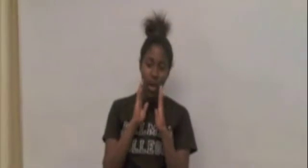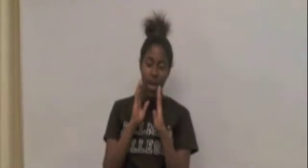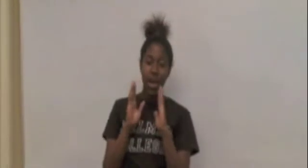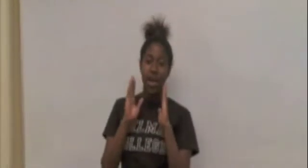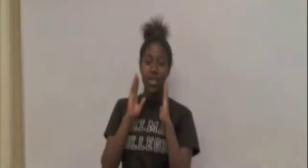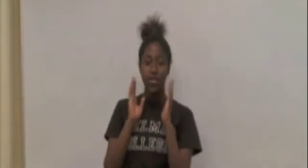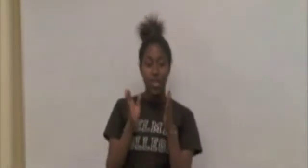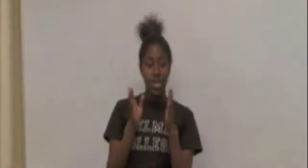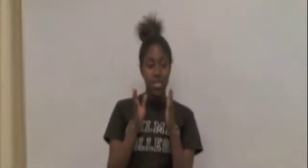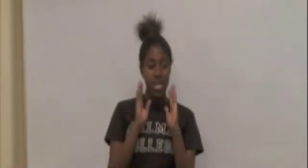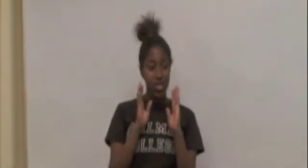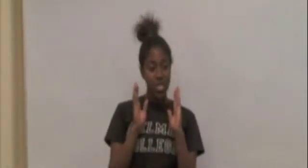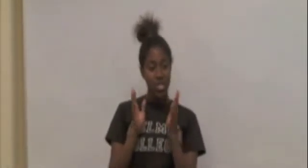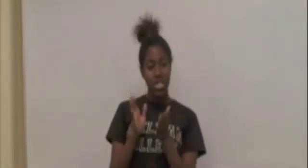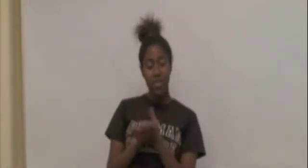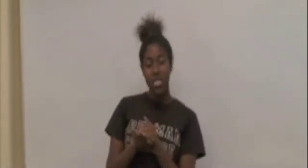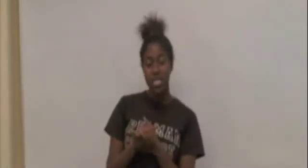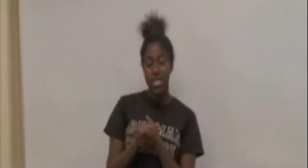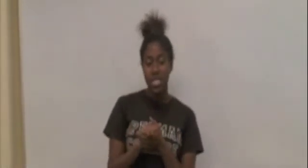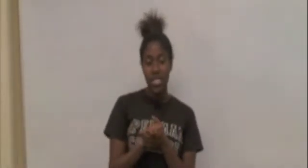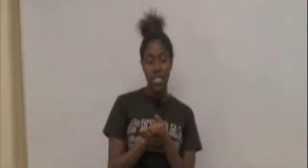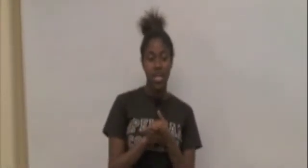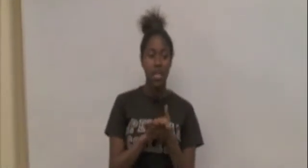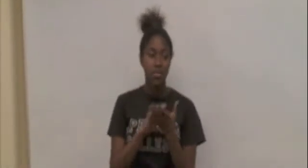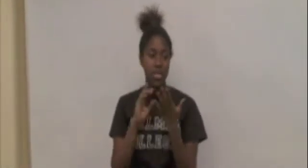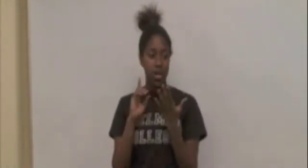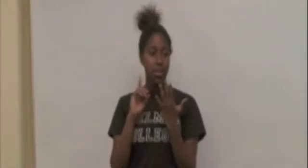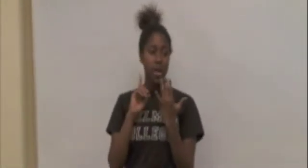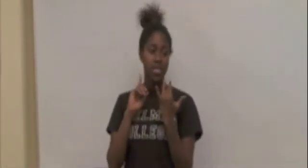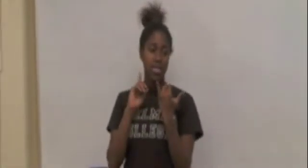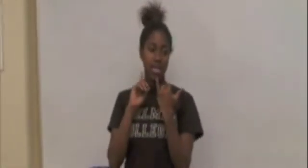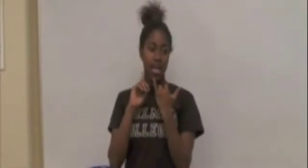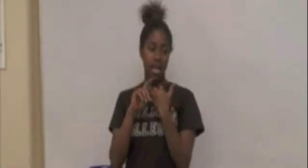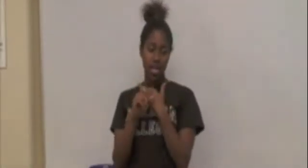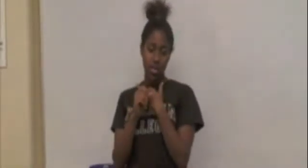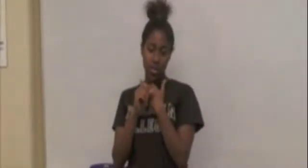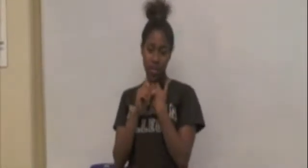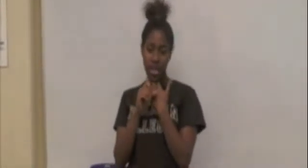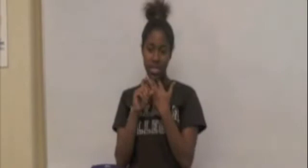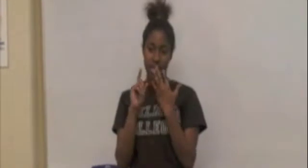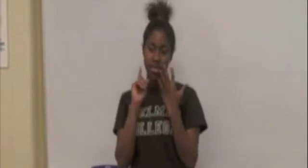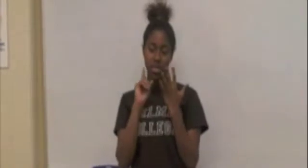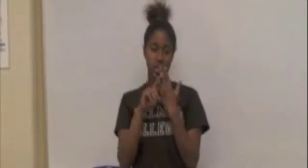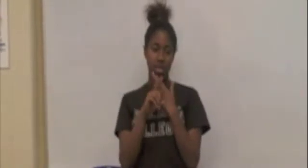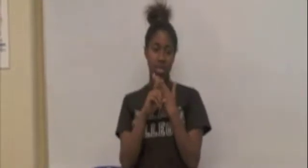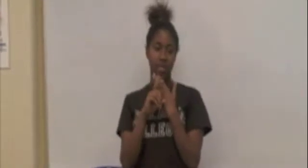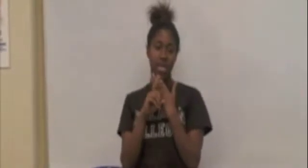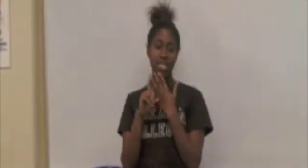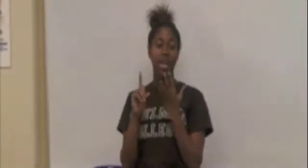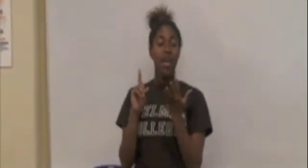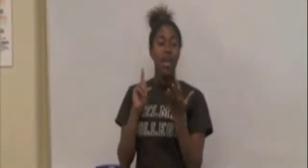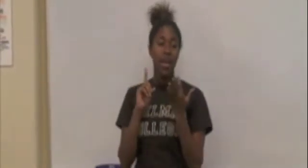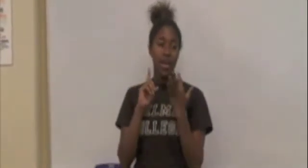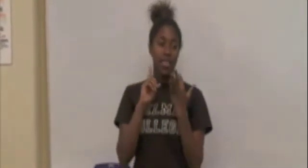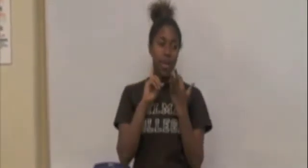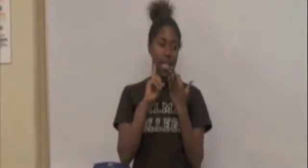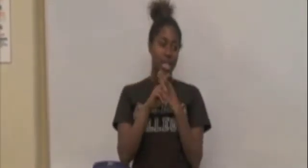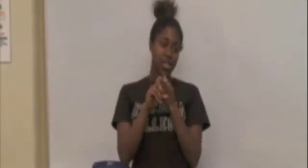three sexually transmitted diseases and then we talked about the psychological effects, the social effects, and the biological